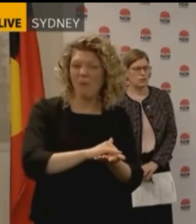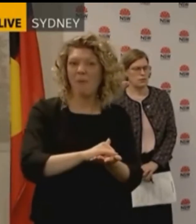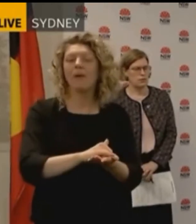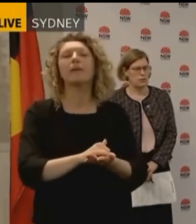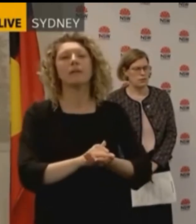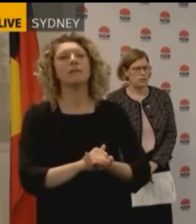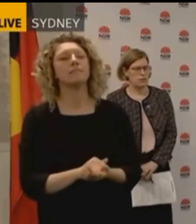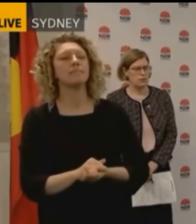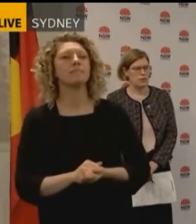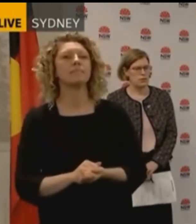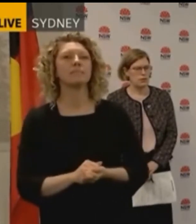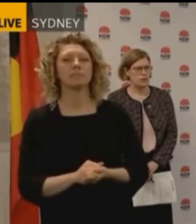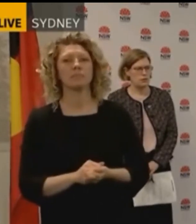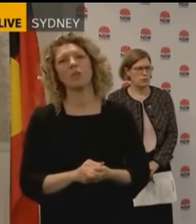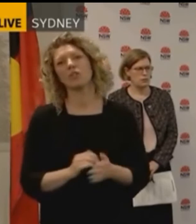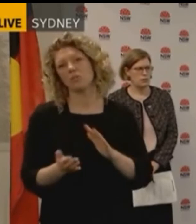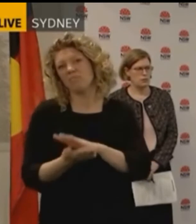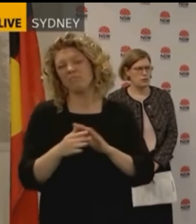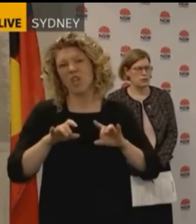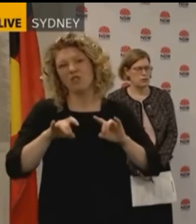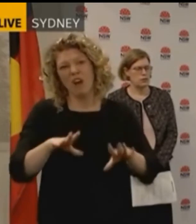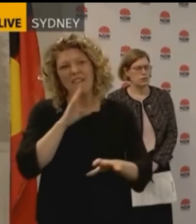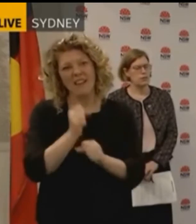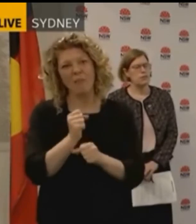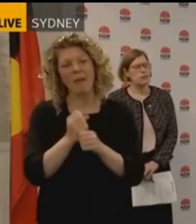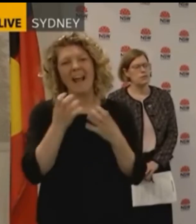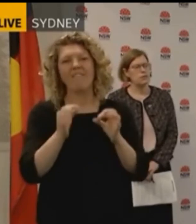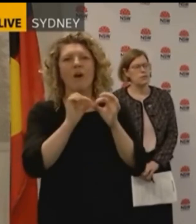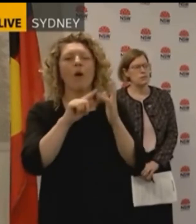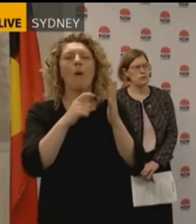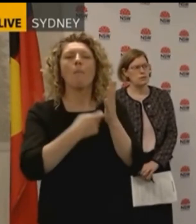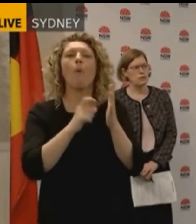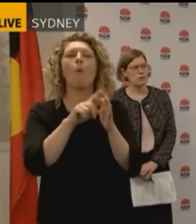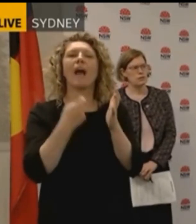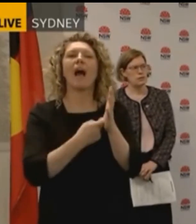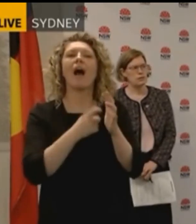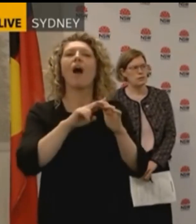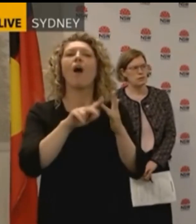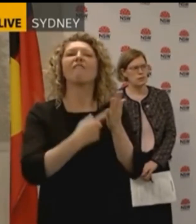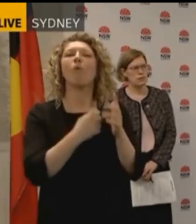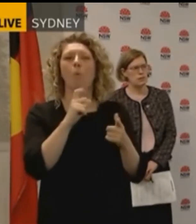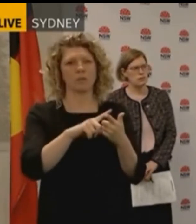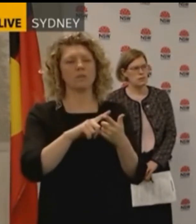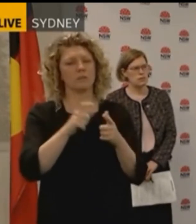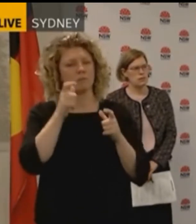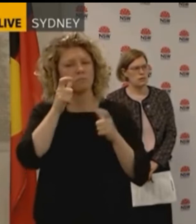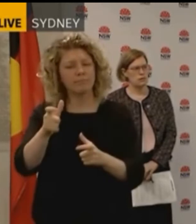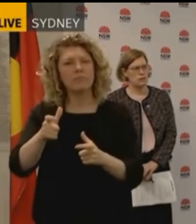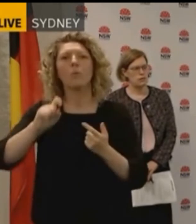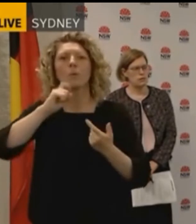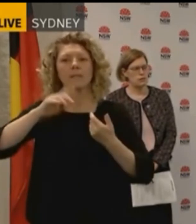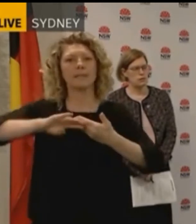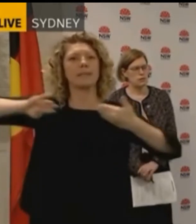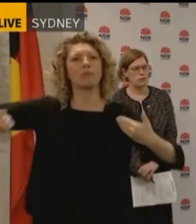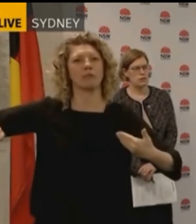again they're under the control of the Federal Government under the Border Force requirements but it will be very very clear that they will be kept separate